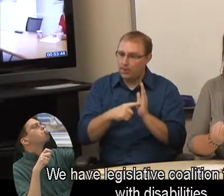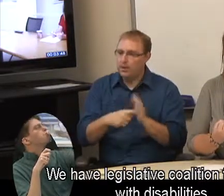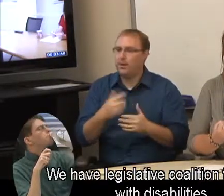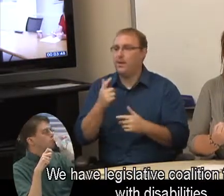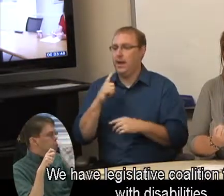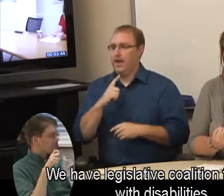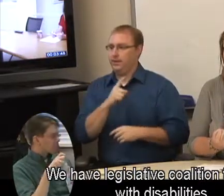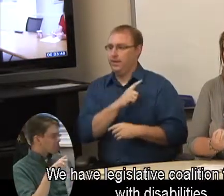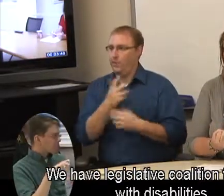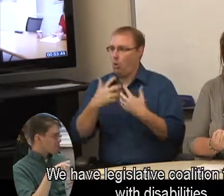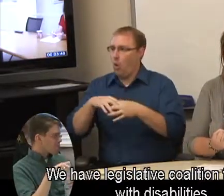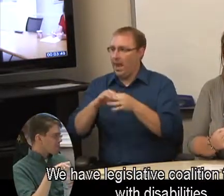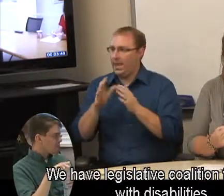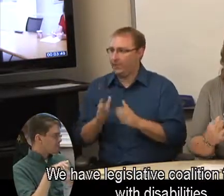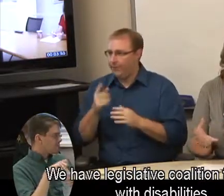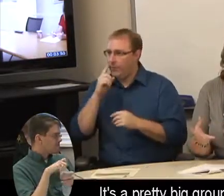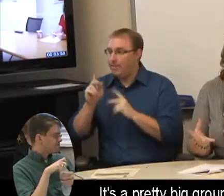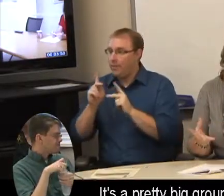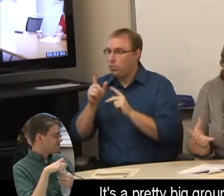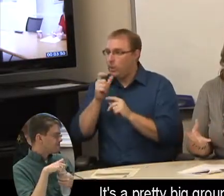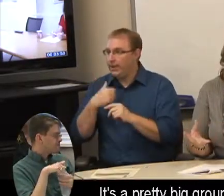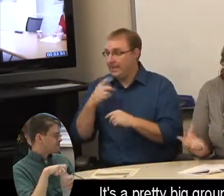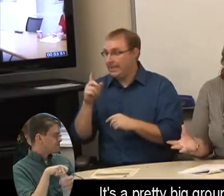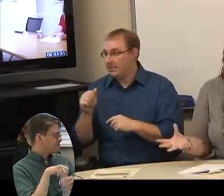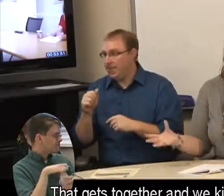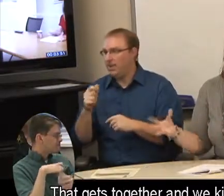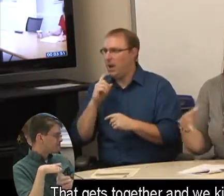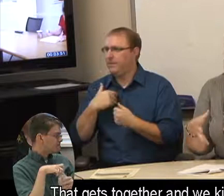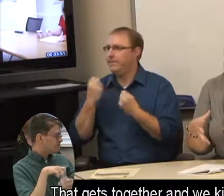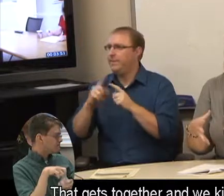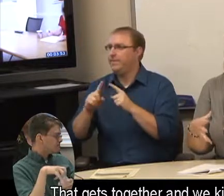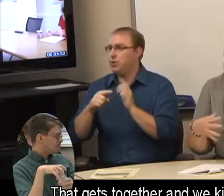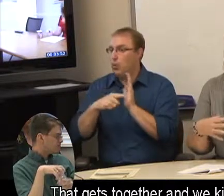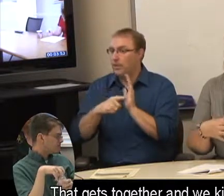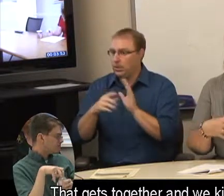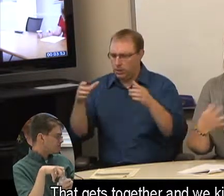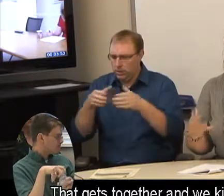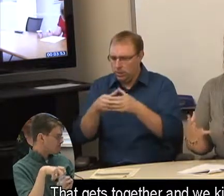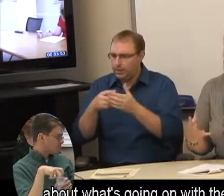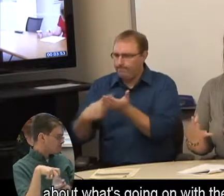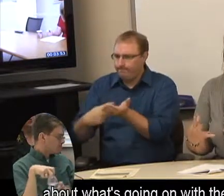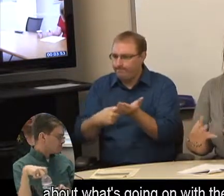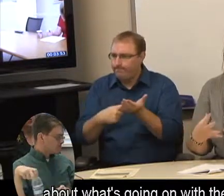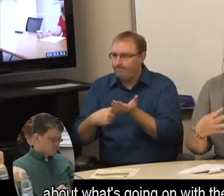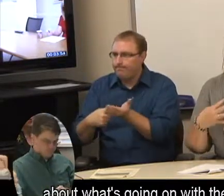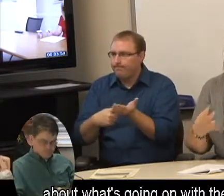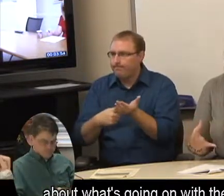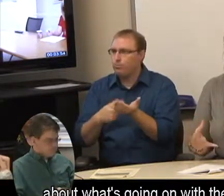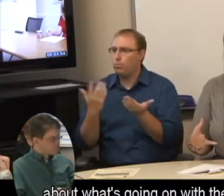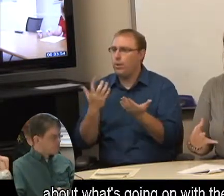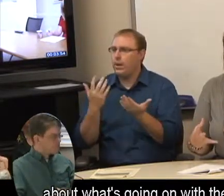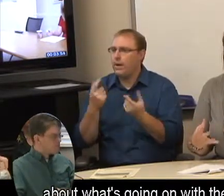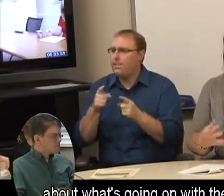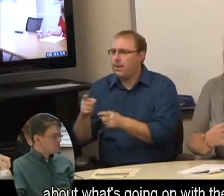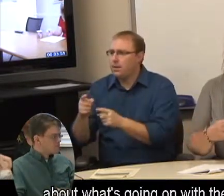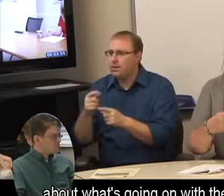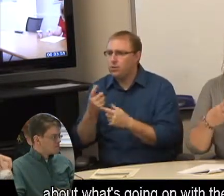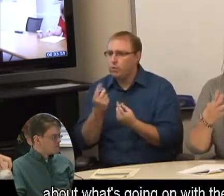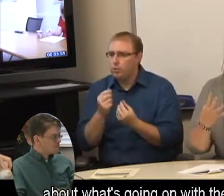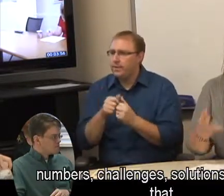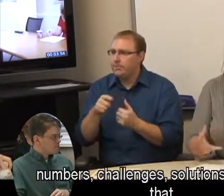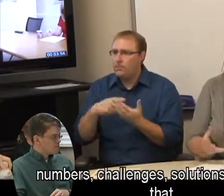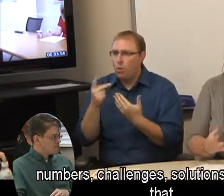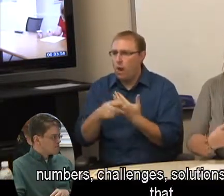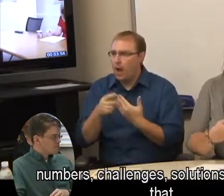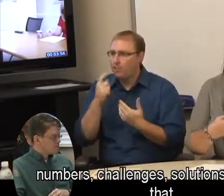Legislative Coalition for People with Disabilities. It's a pretty big group that gets together, and we kind of talk about what's going on with the program,